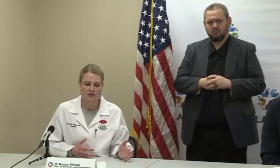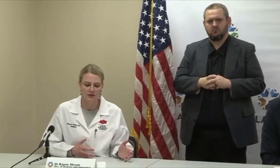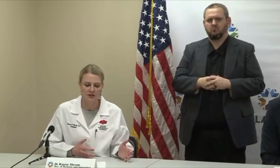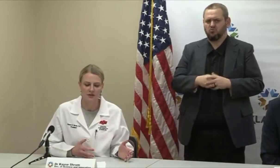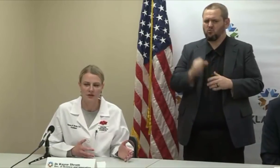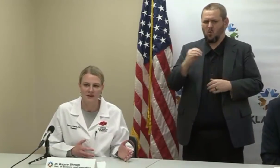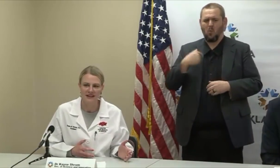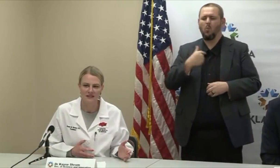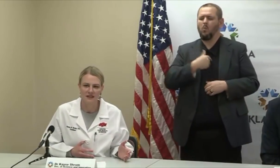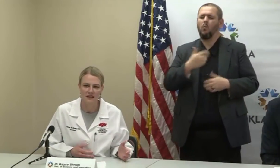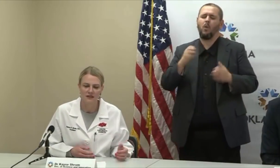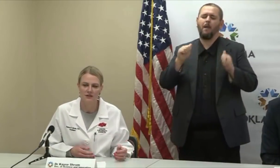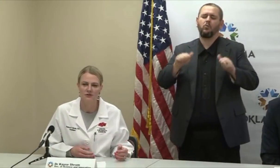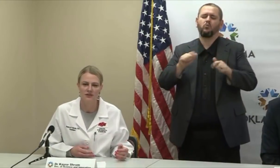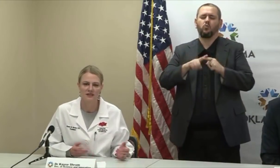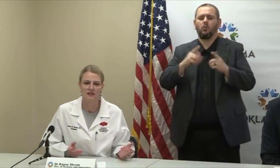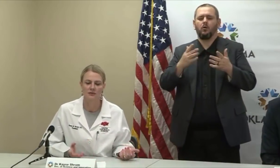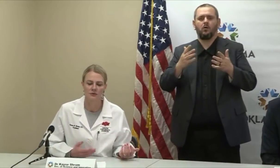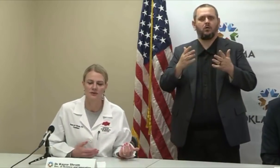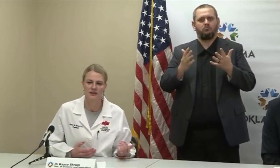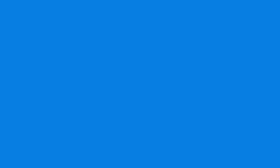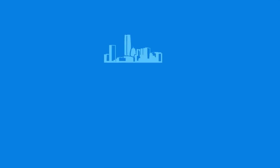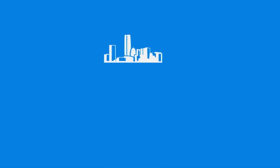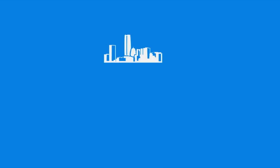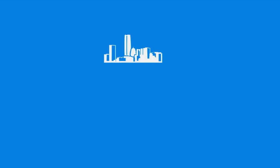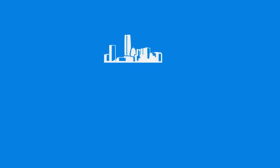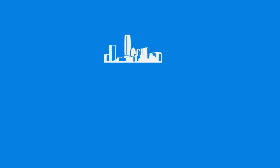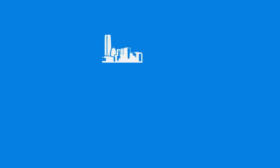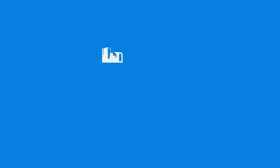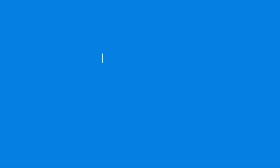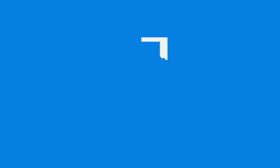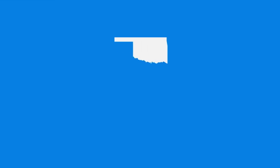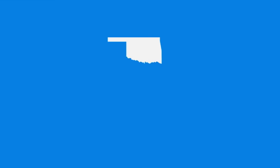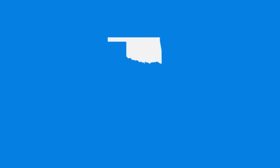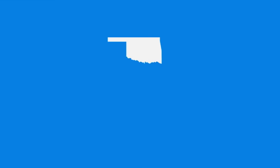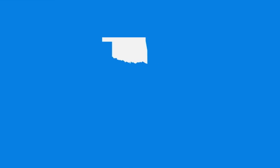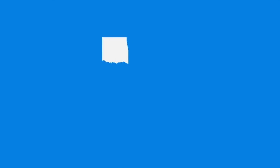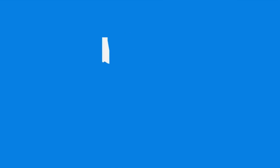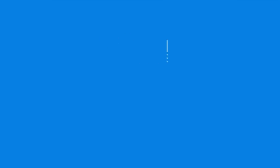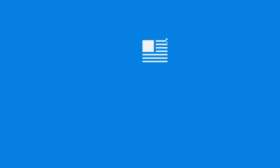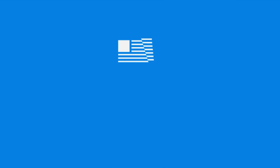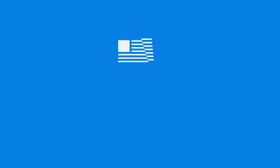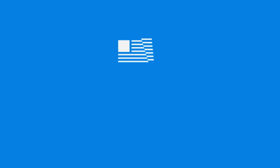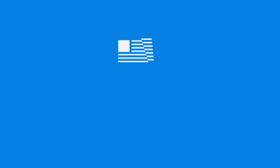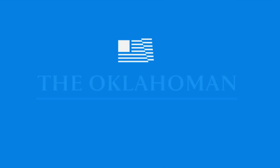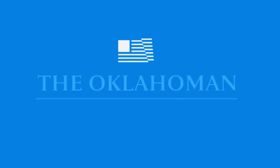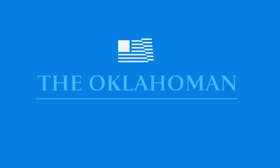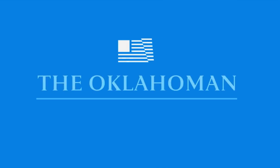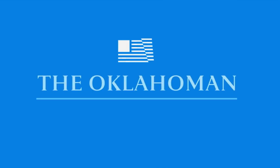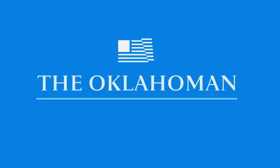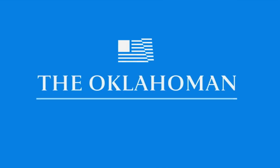us to increase our capacity to do testing through the state health department. Thank you.